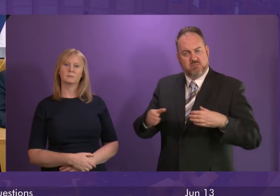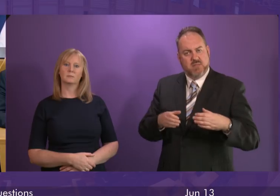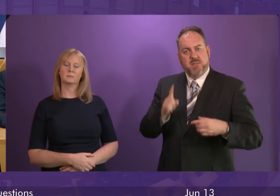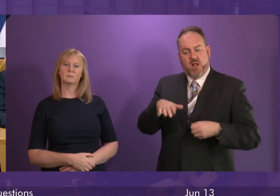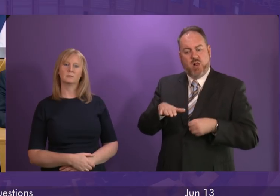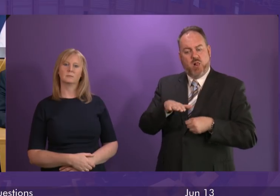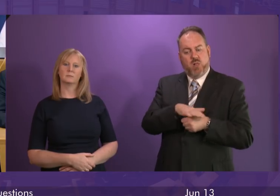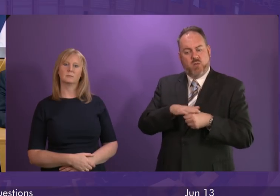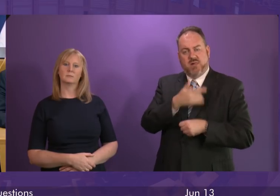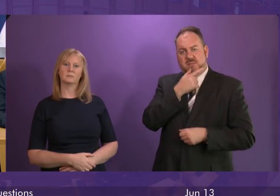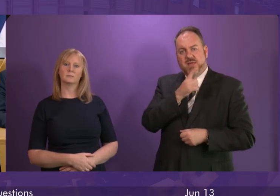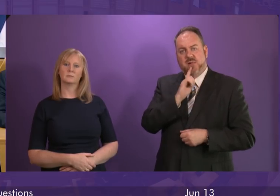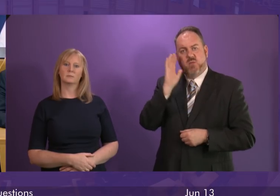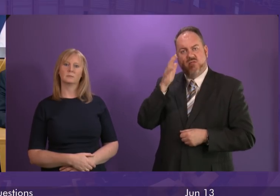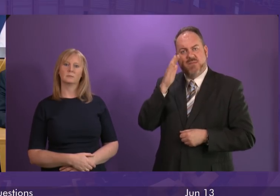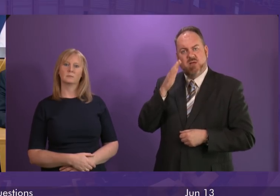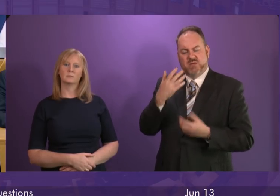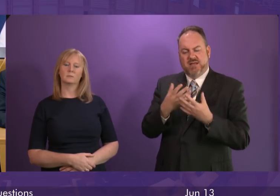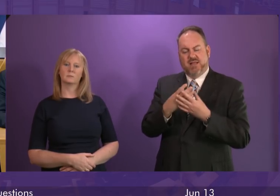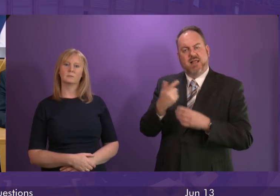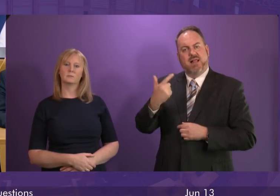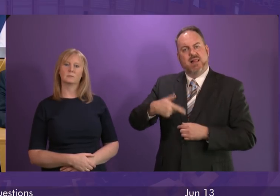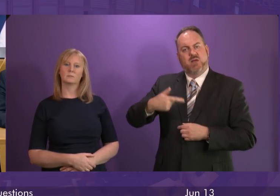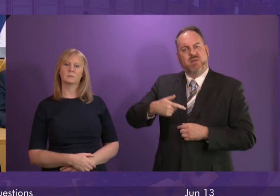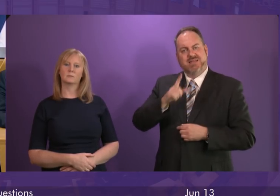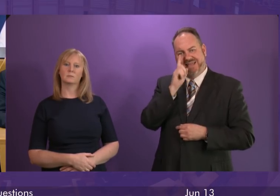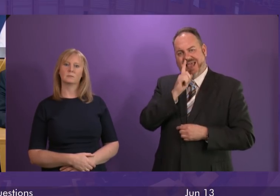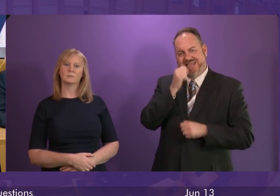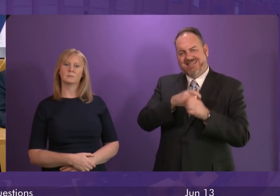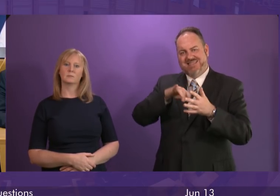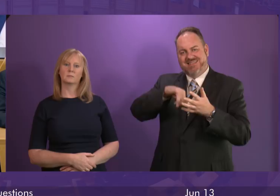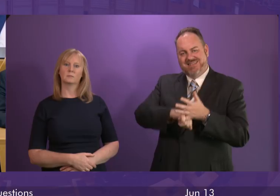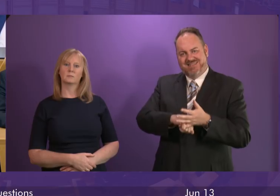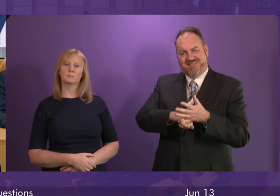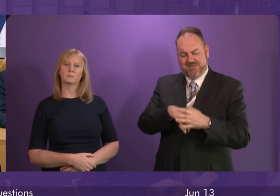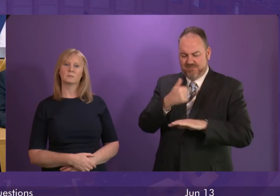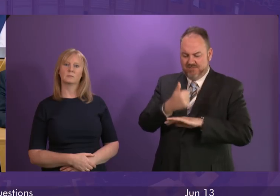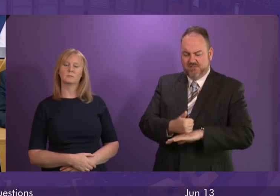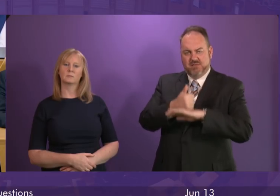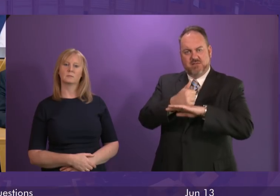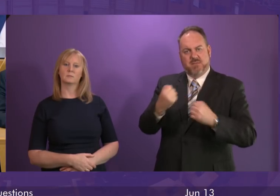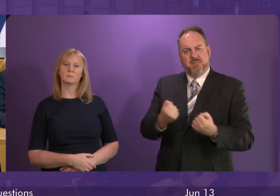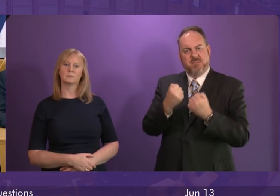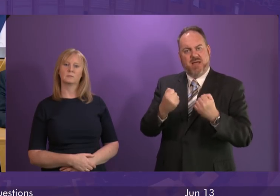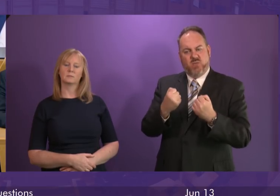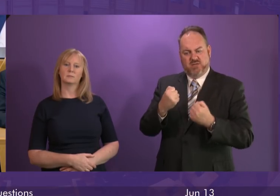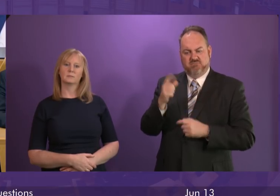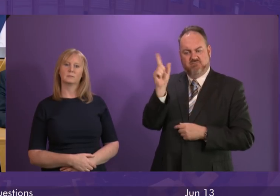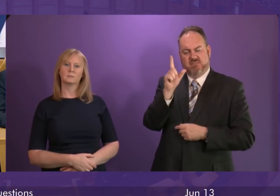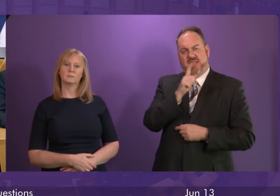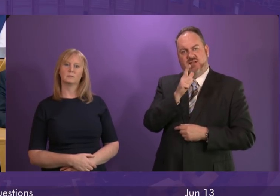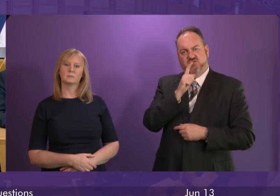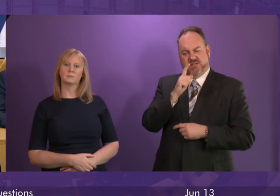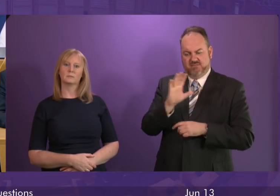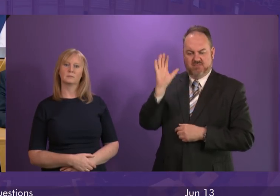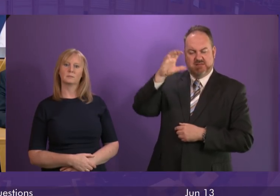residents is that for liquefied natural gas, for a terminal, a storage facility and a new gas-fire power station. Does the First Minister agree that